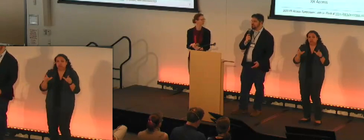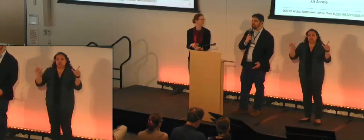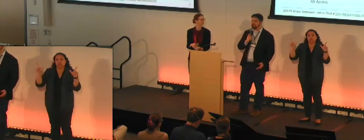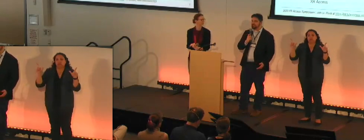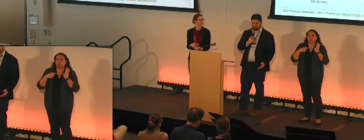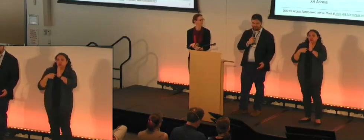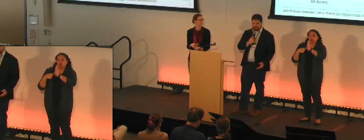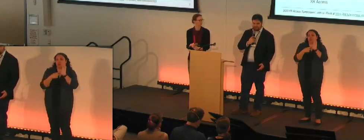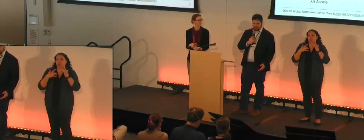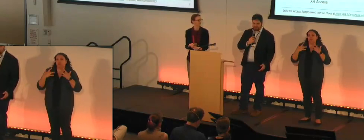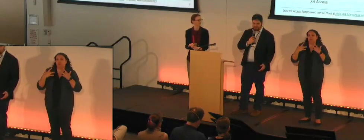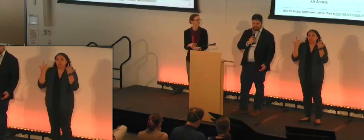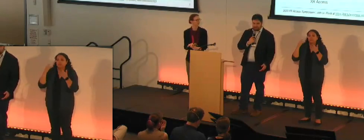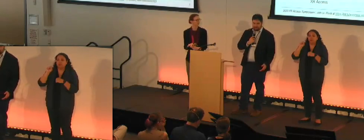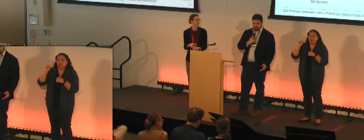social media verse.